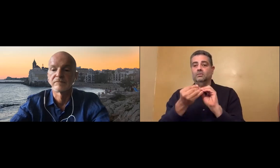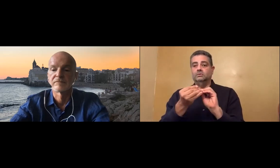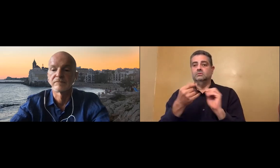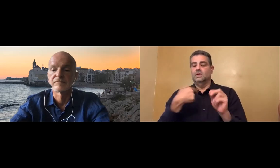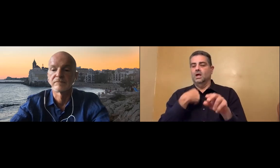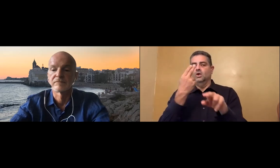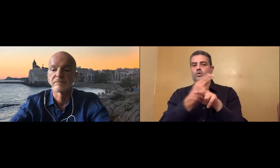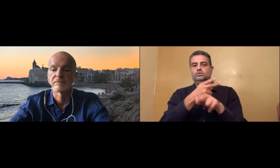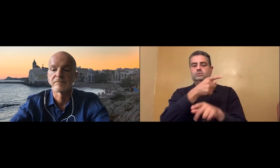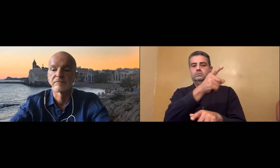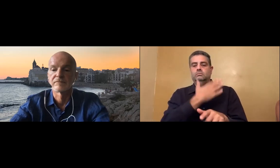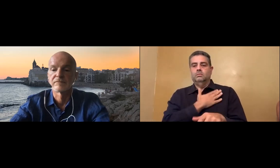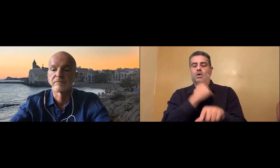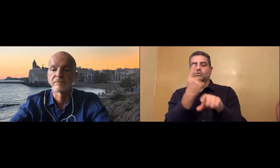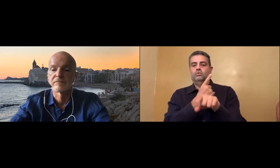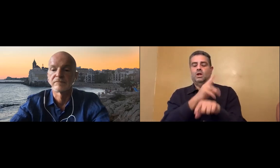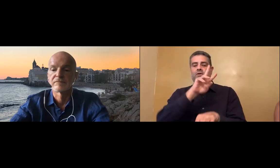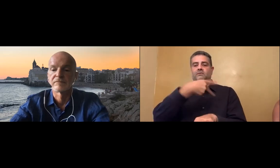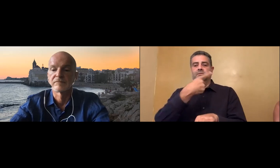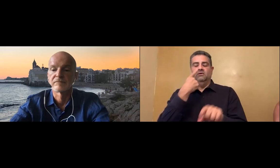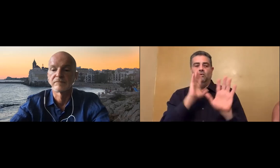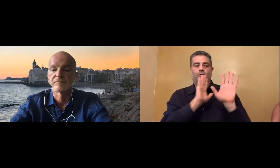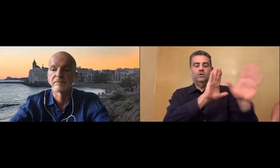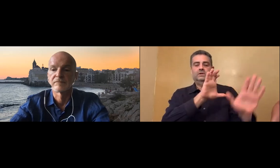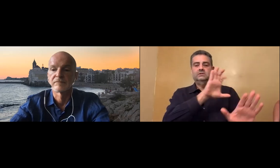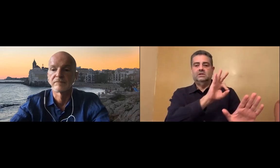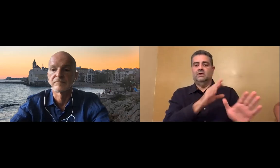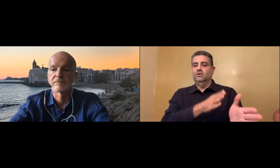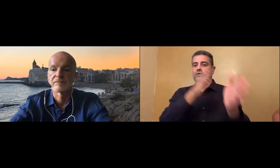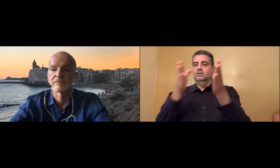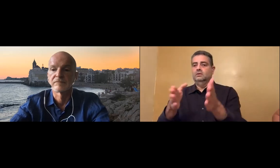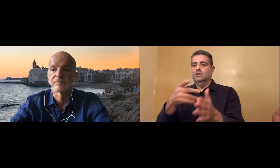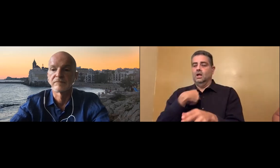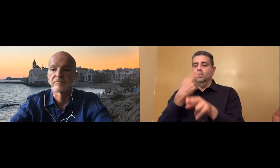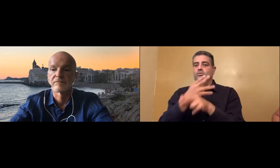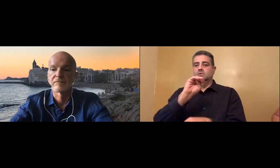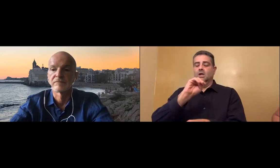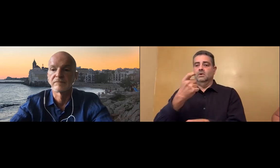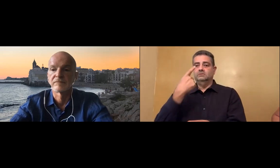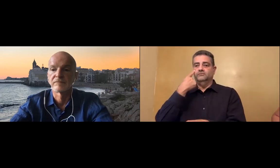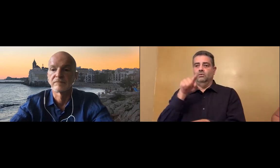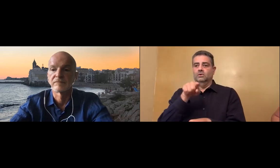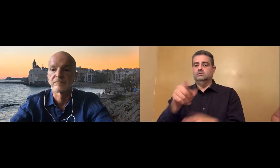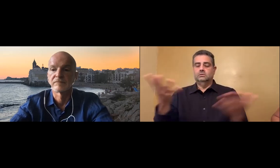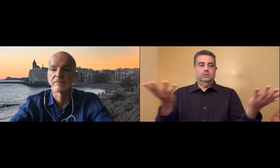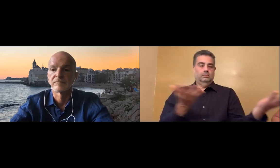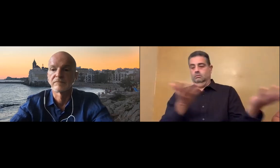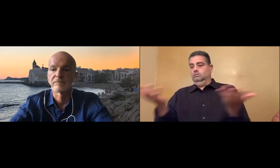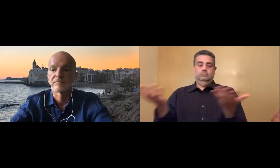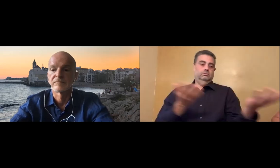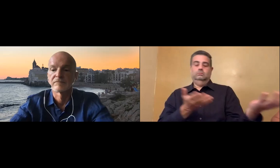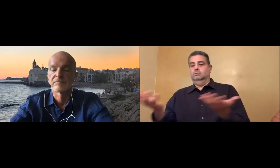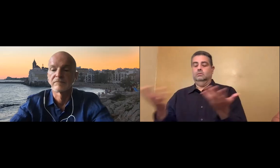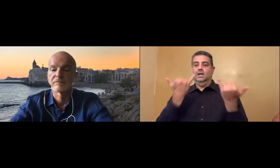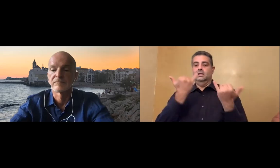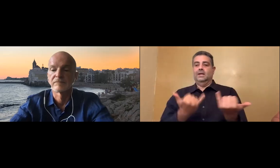One challenge now is that people have too many phone numbers. I have my regular video phone phone number when I have a